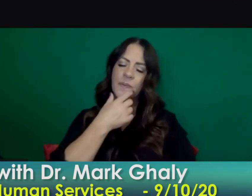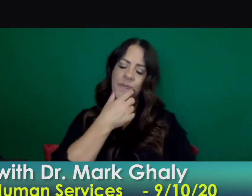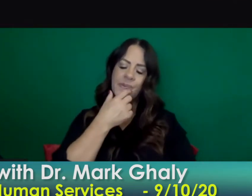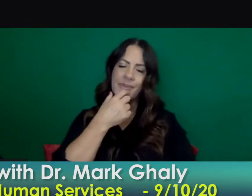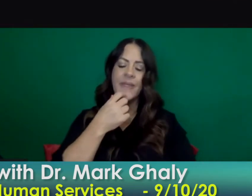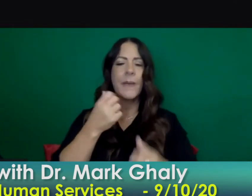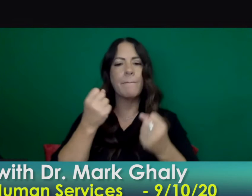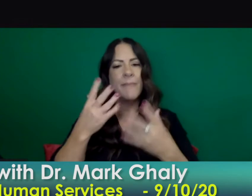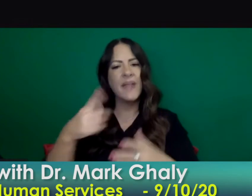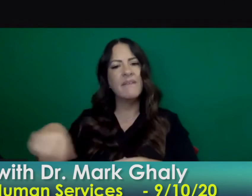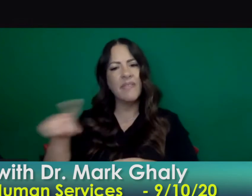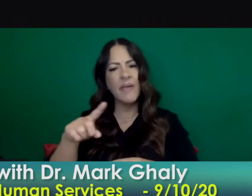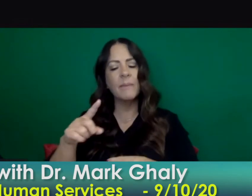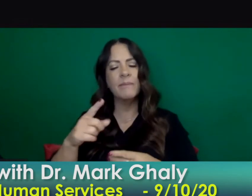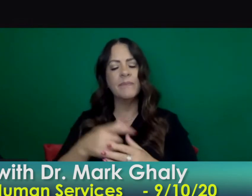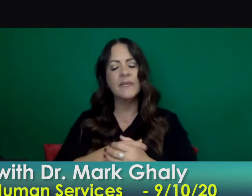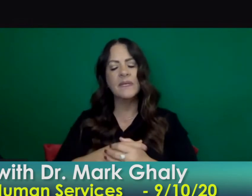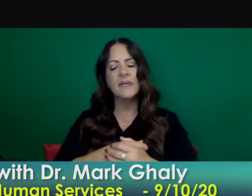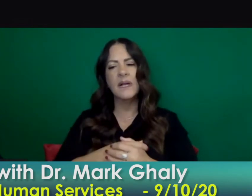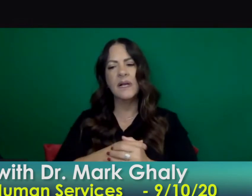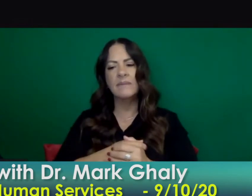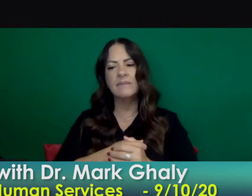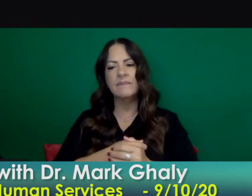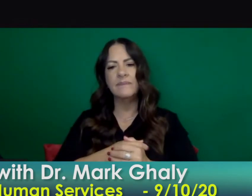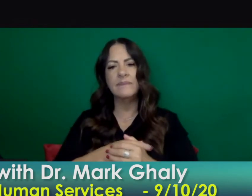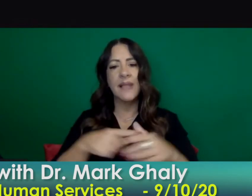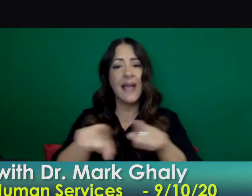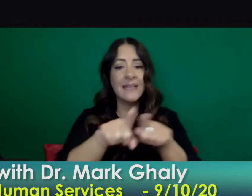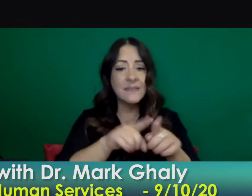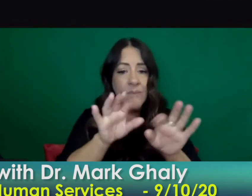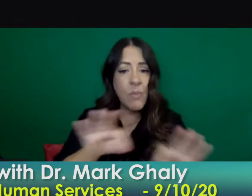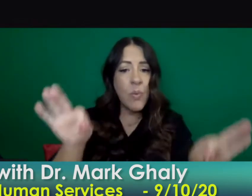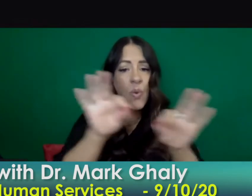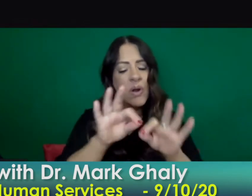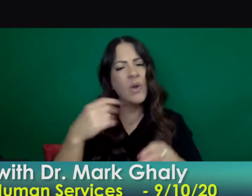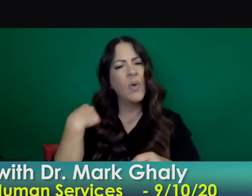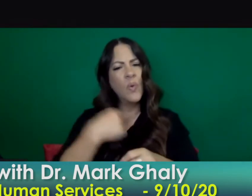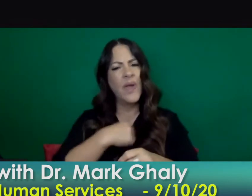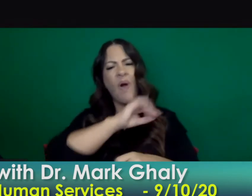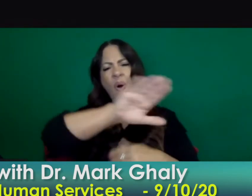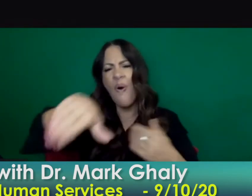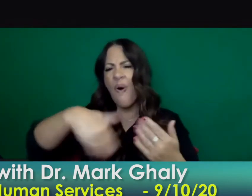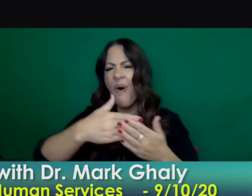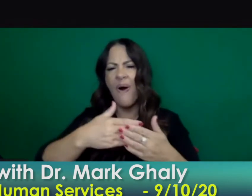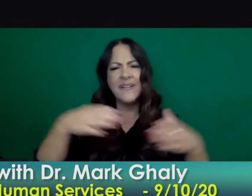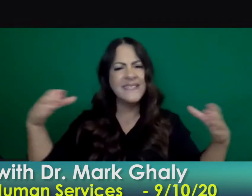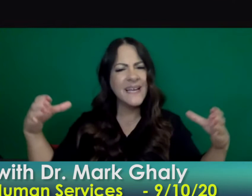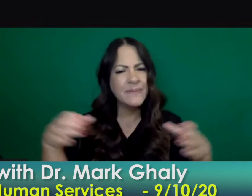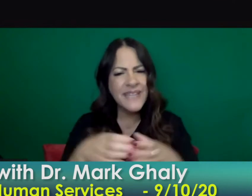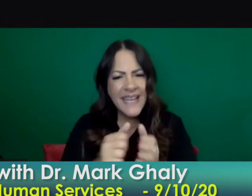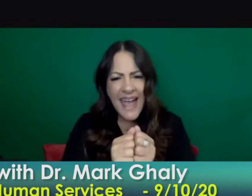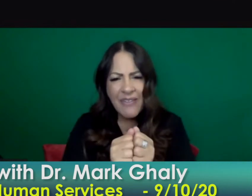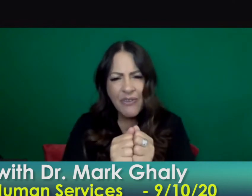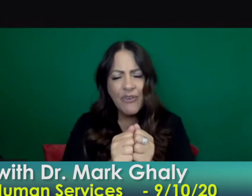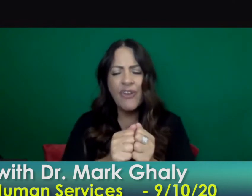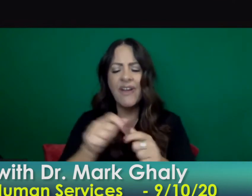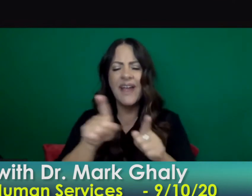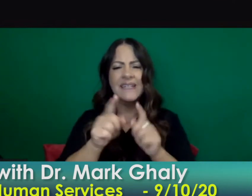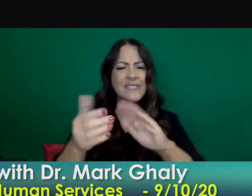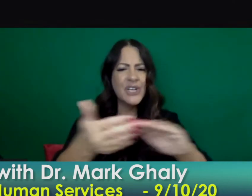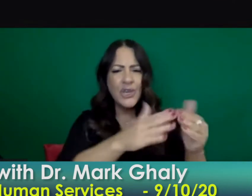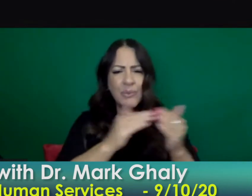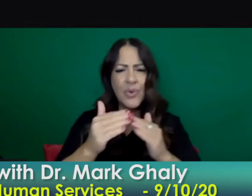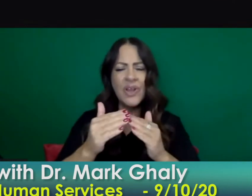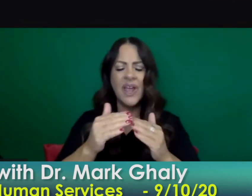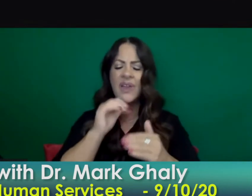officials and i think more importantly or as importantly i think we need to come together as a community we really have seen so much divisiveness